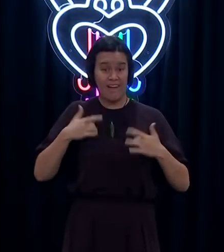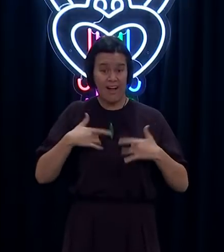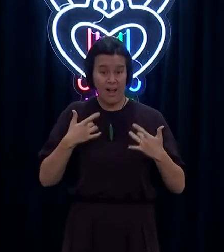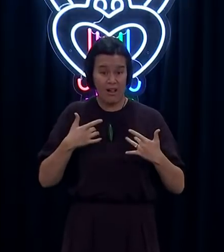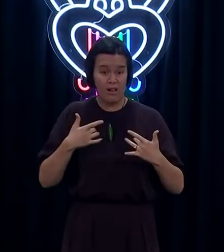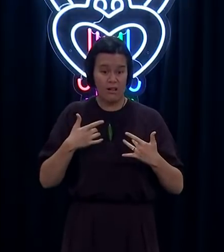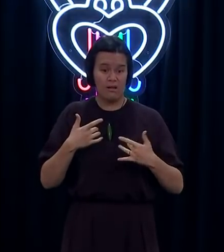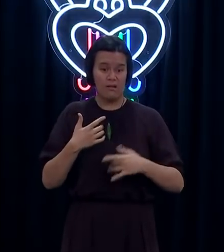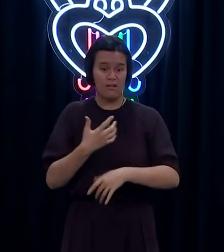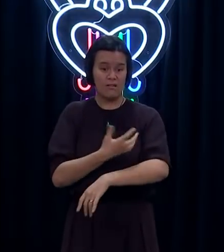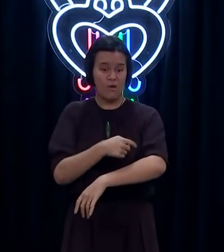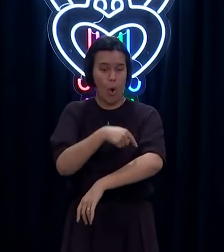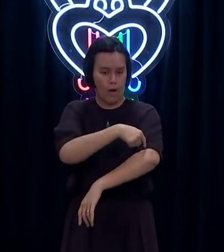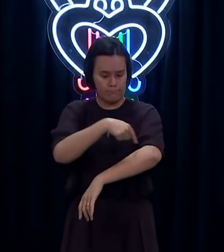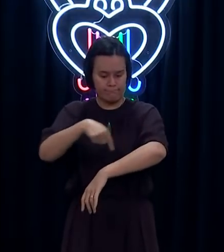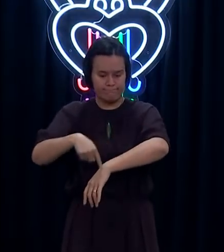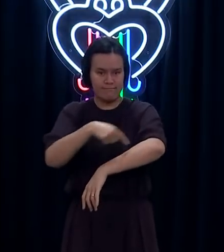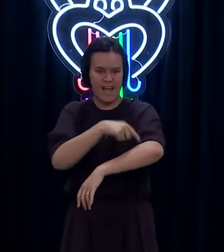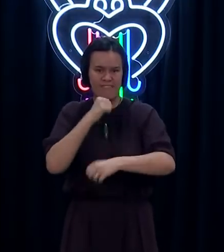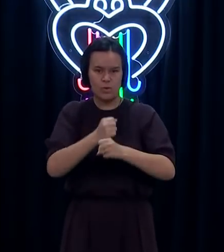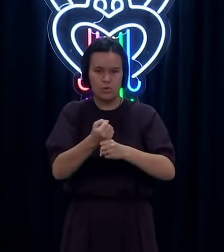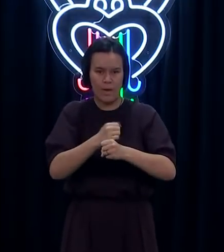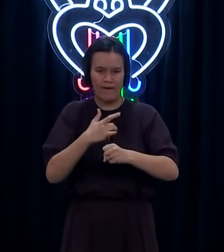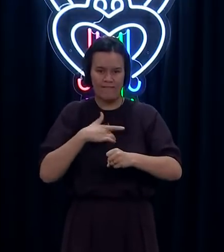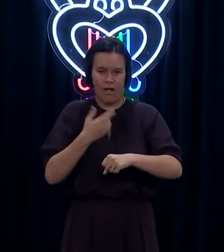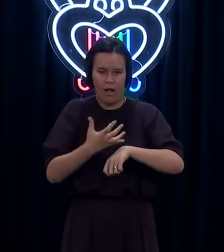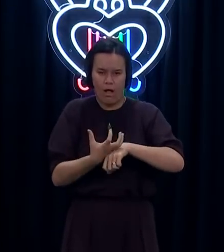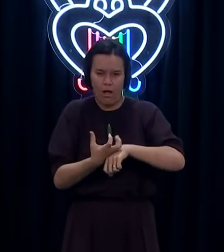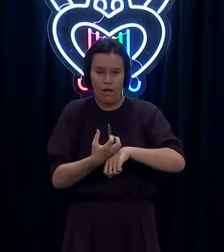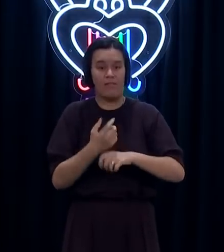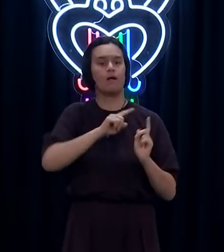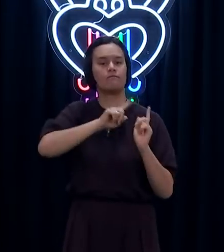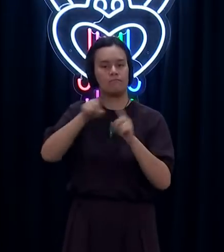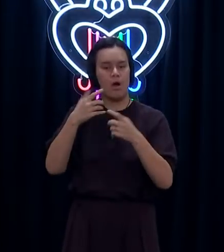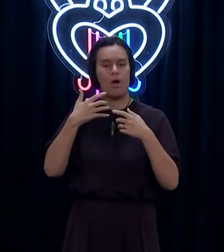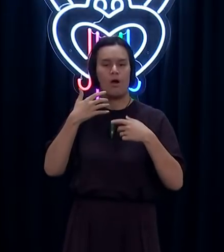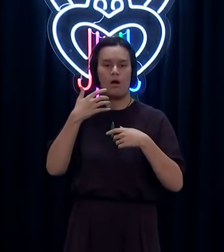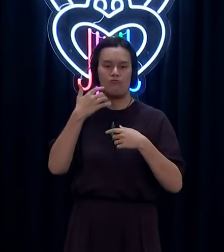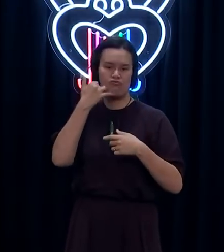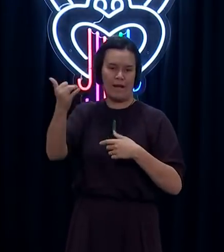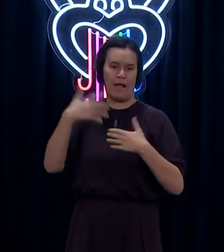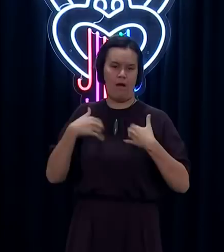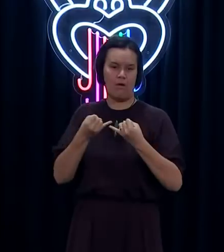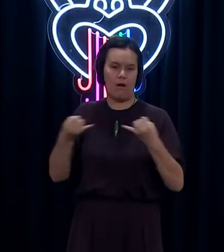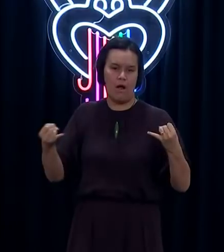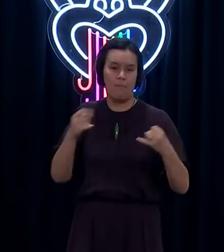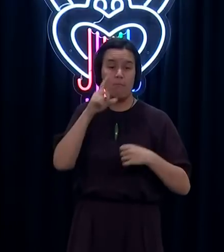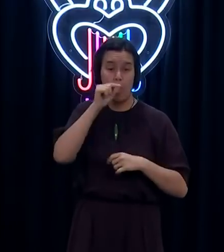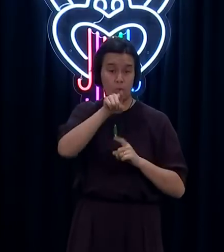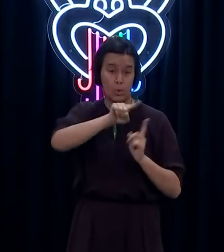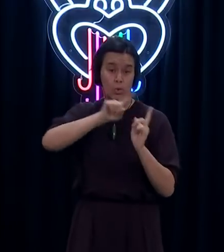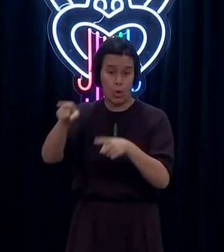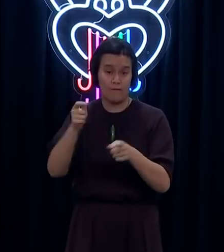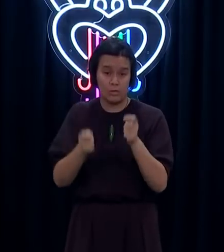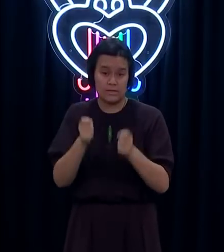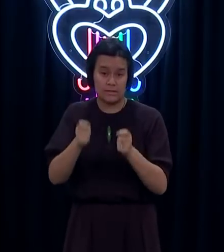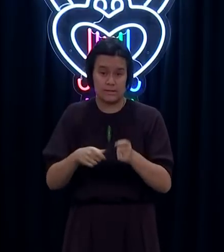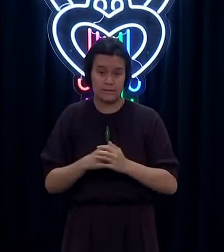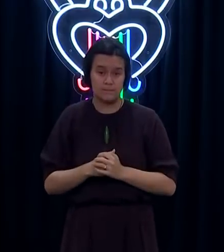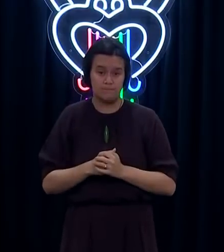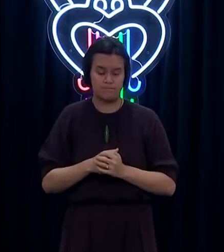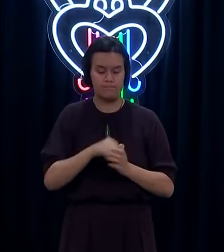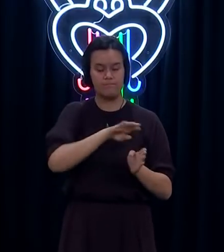,142 essential workers were tested yesterday across a wide variety of agencies and businesses,